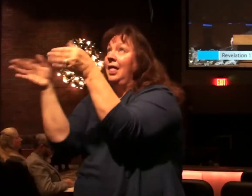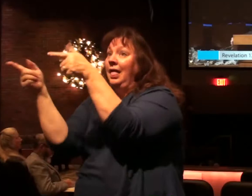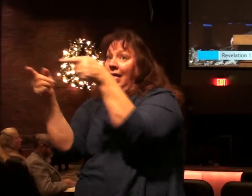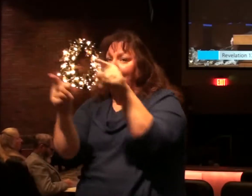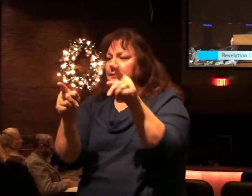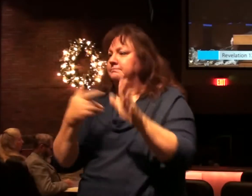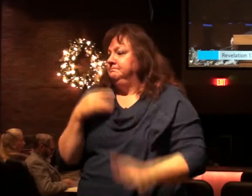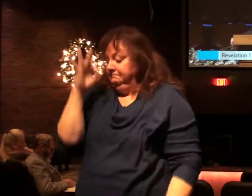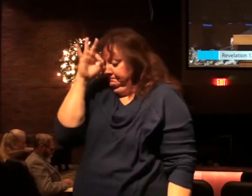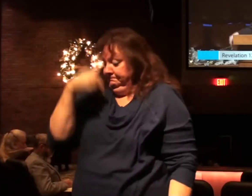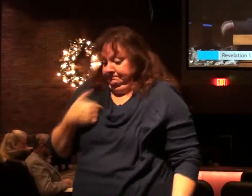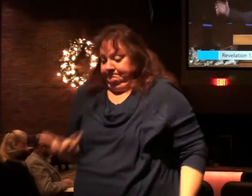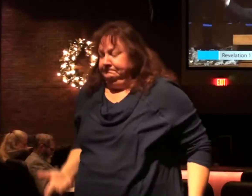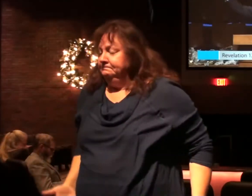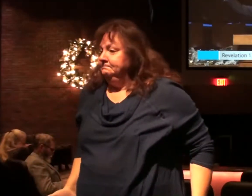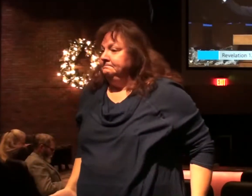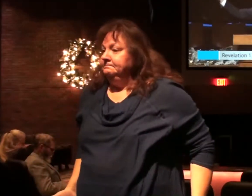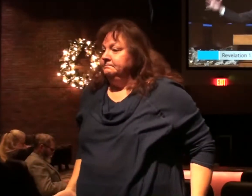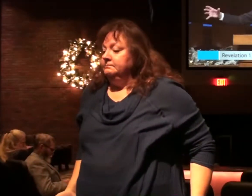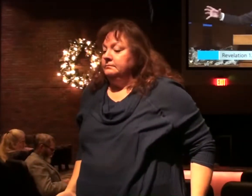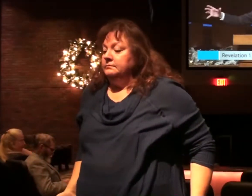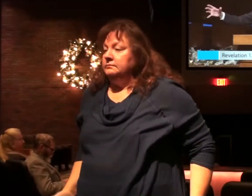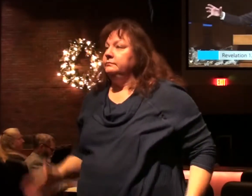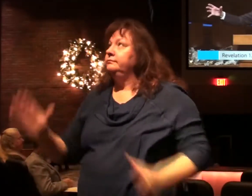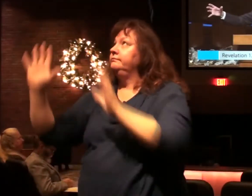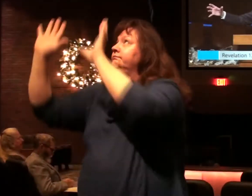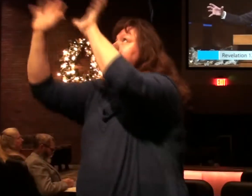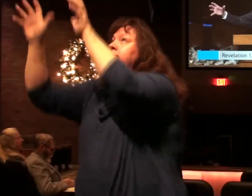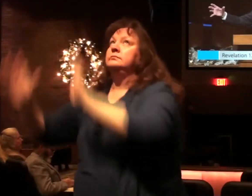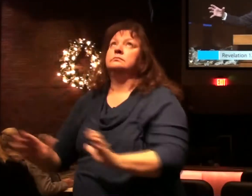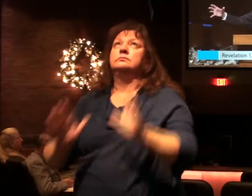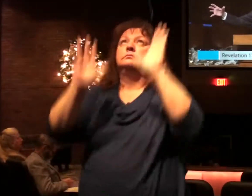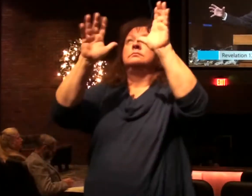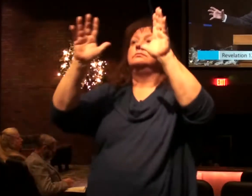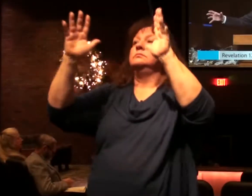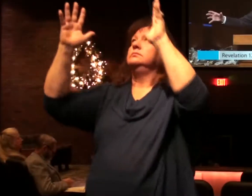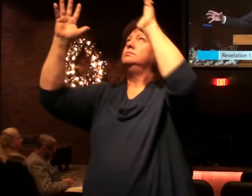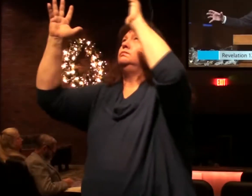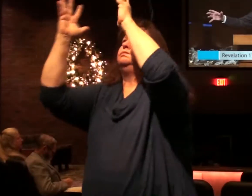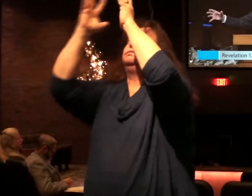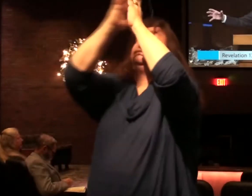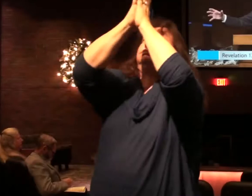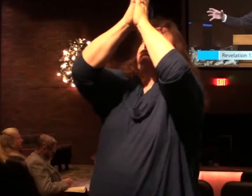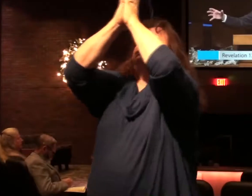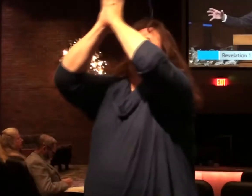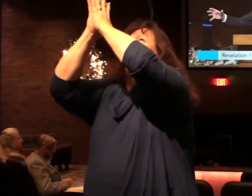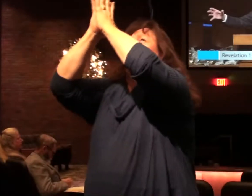and how, I don't know. There's going to be these two forces that go to war in heaven.